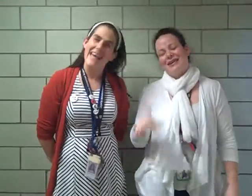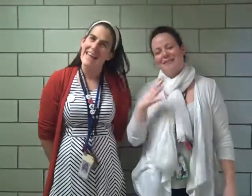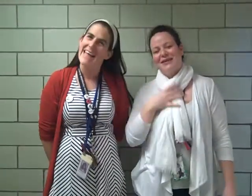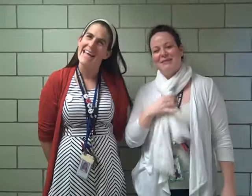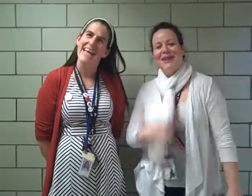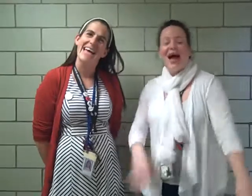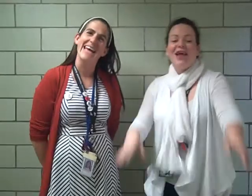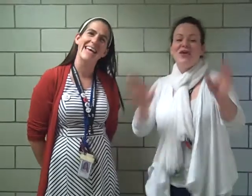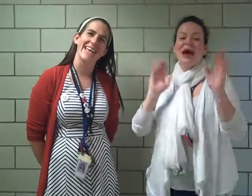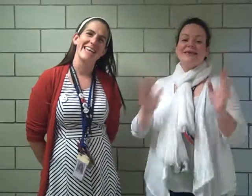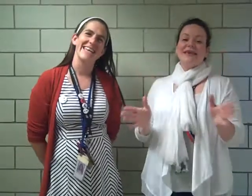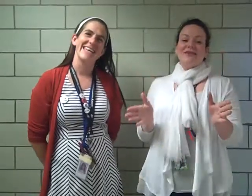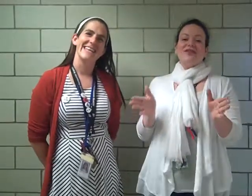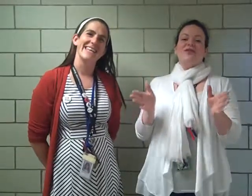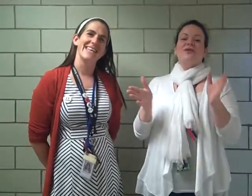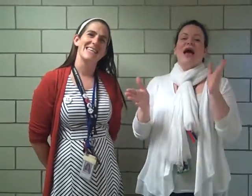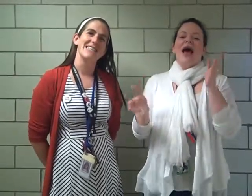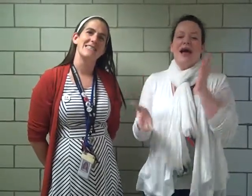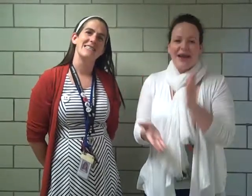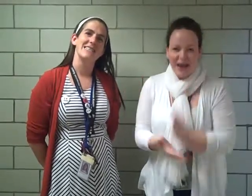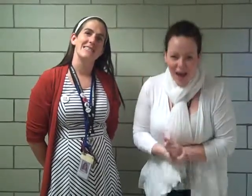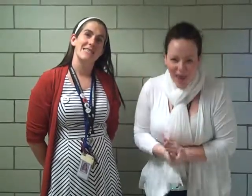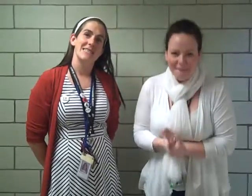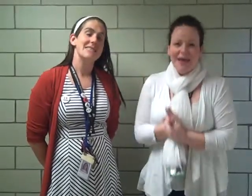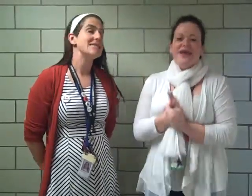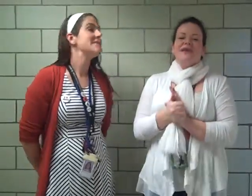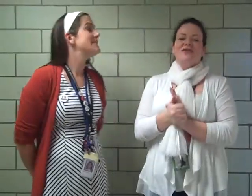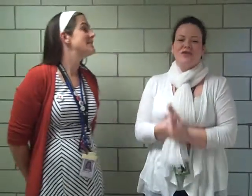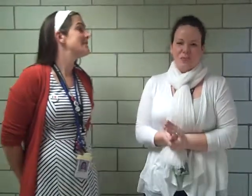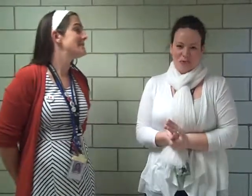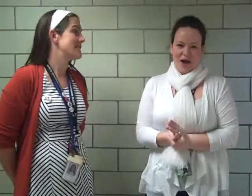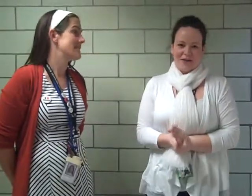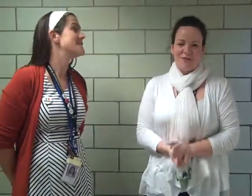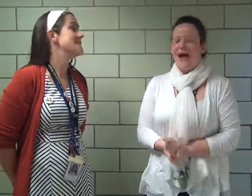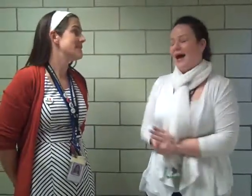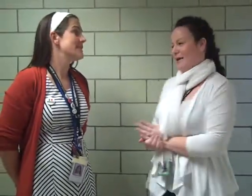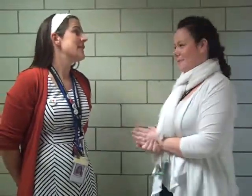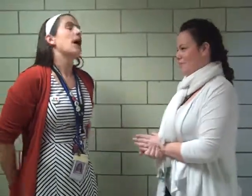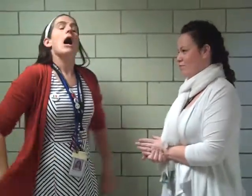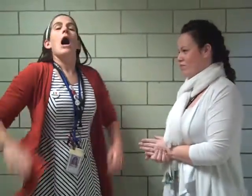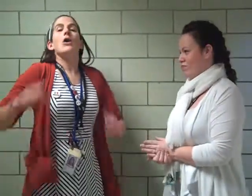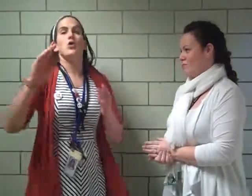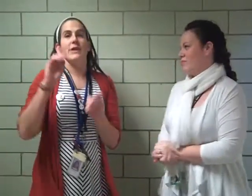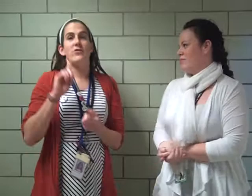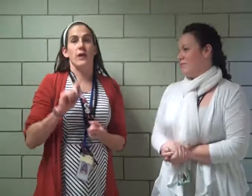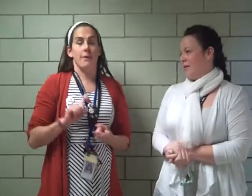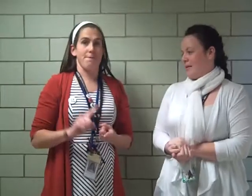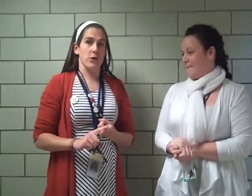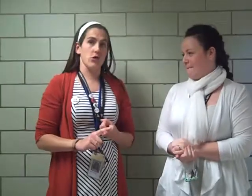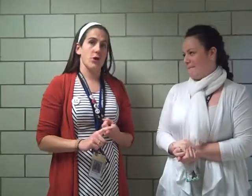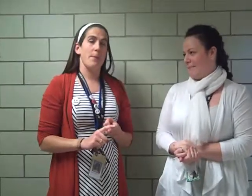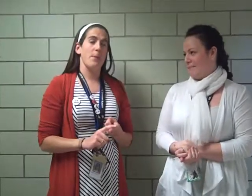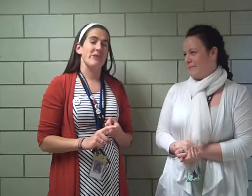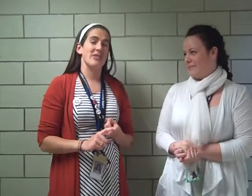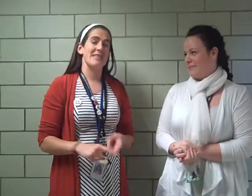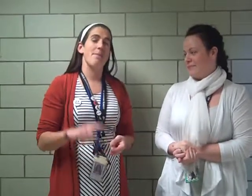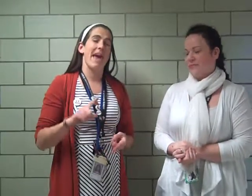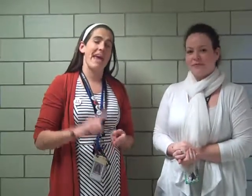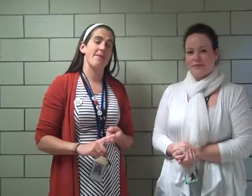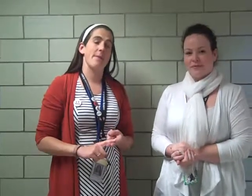it a couple times. You guys need to come to Boondocks by, you need to get your field trip, permission slip, and the